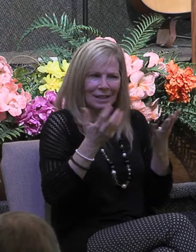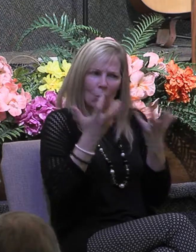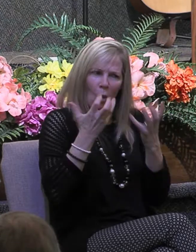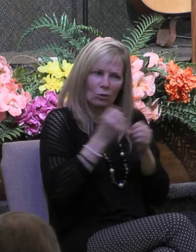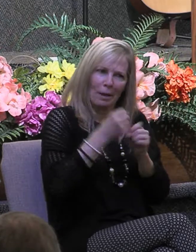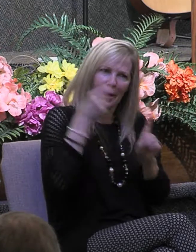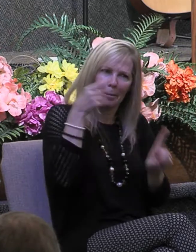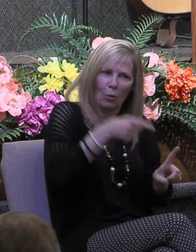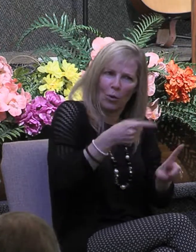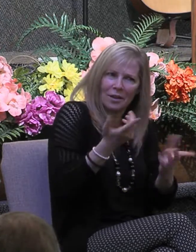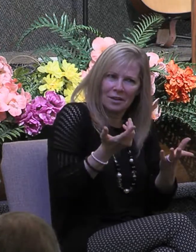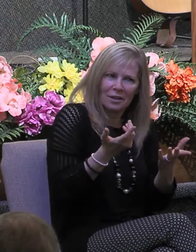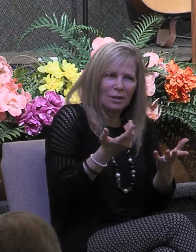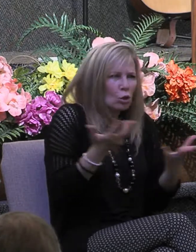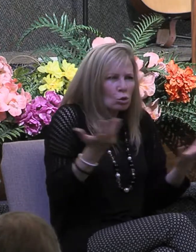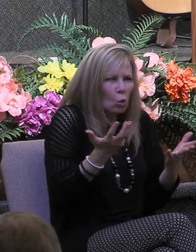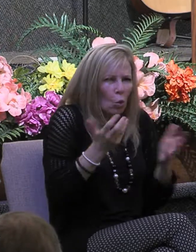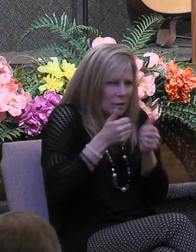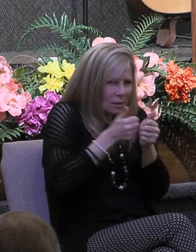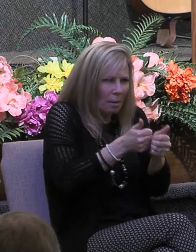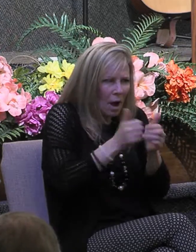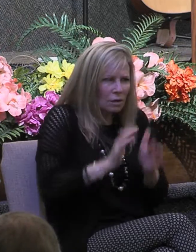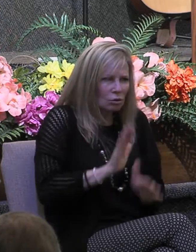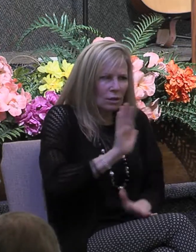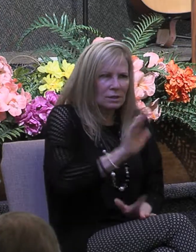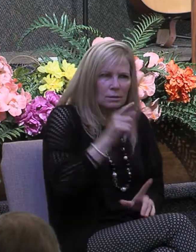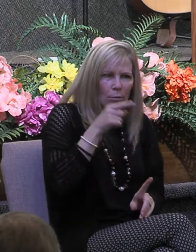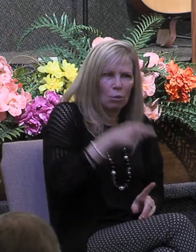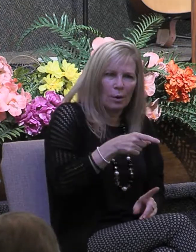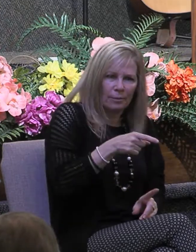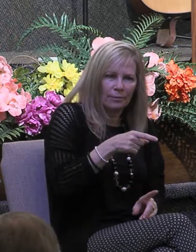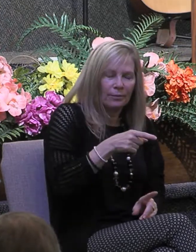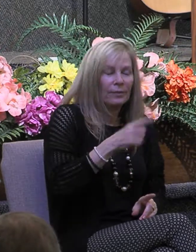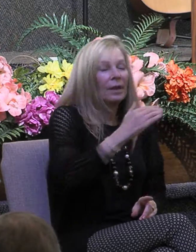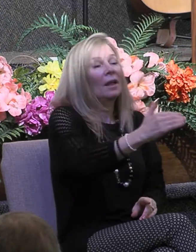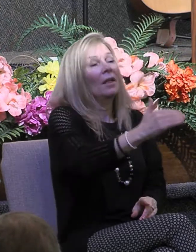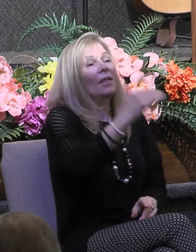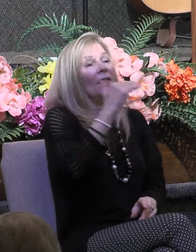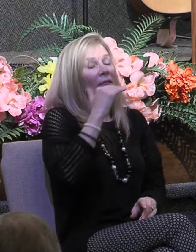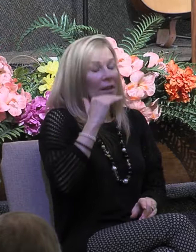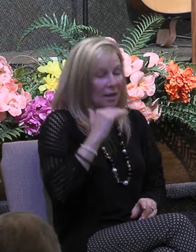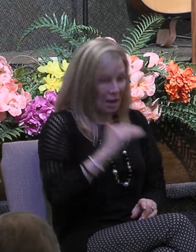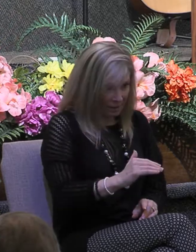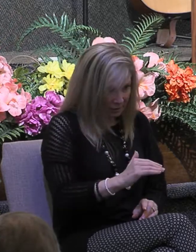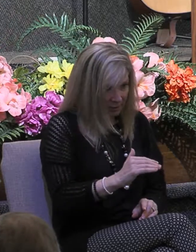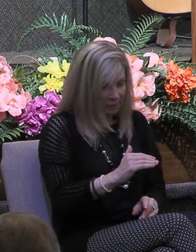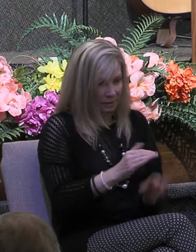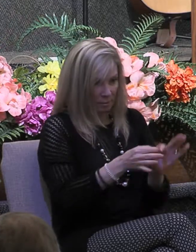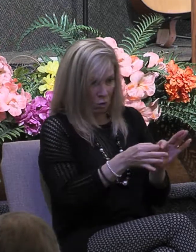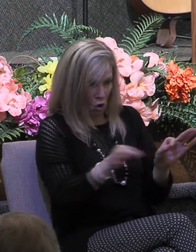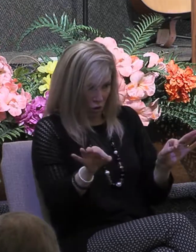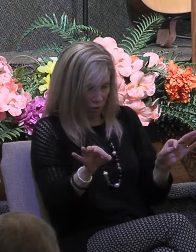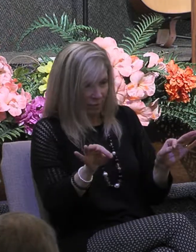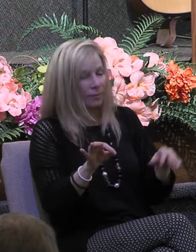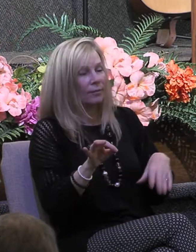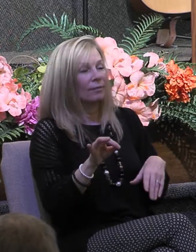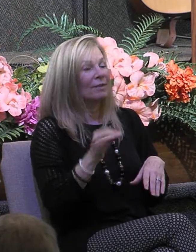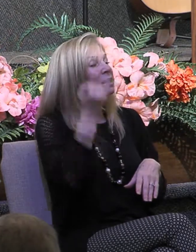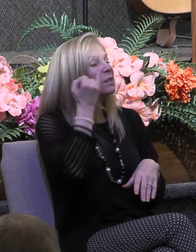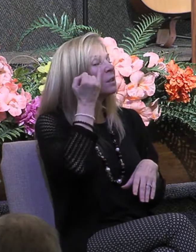so what is the apostle's point well he tells us his point in the next part of this verse he says if I speak with the tongues of men